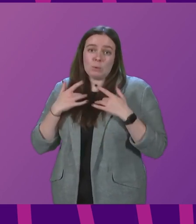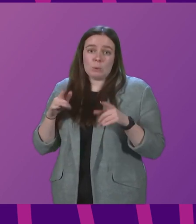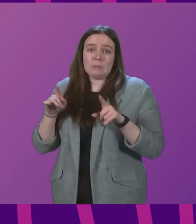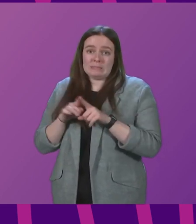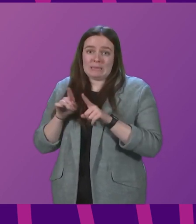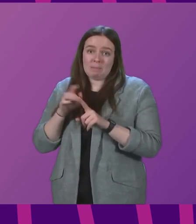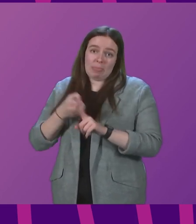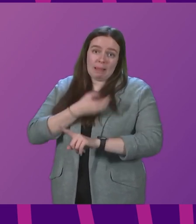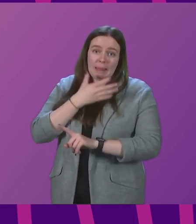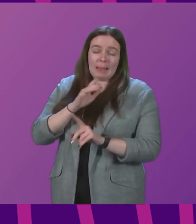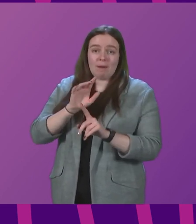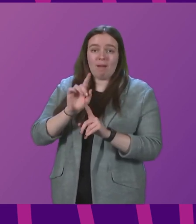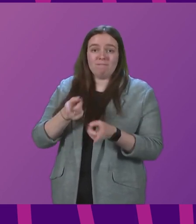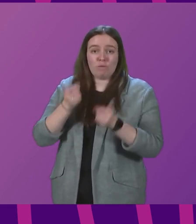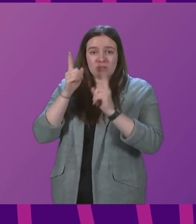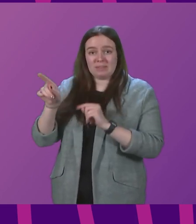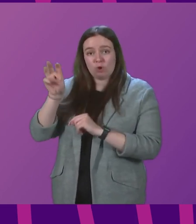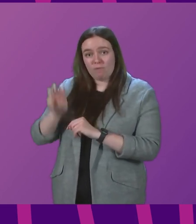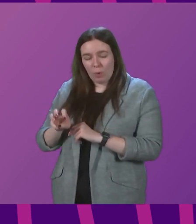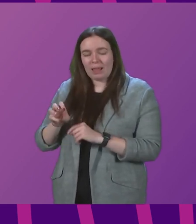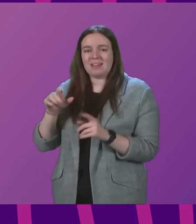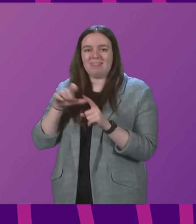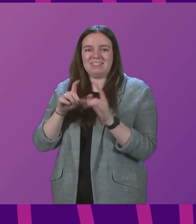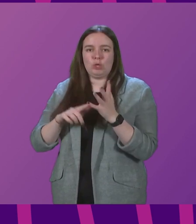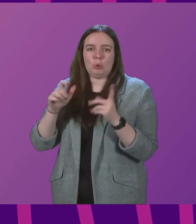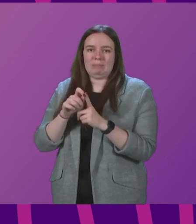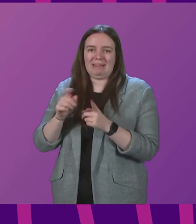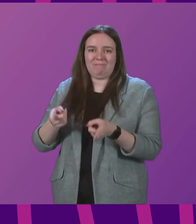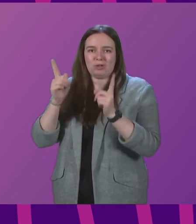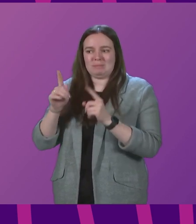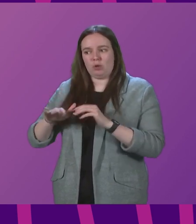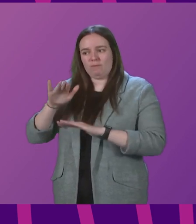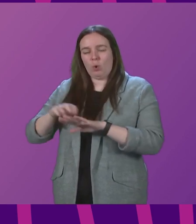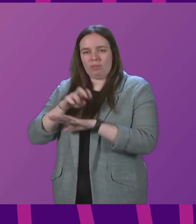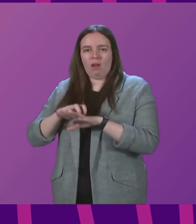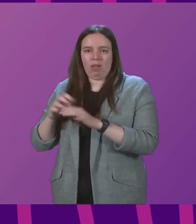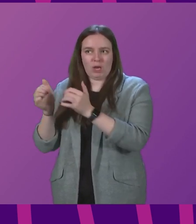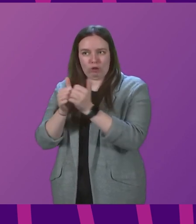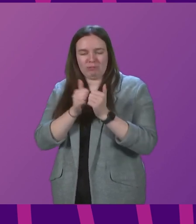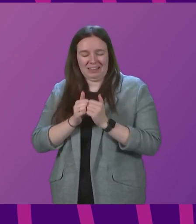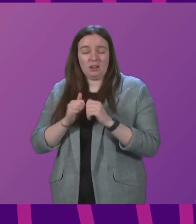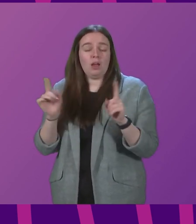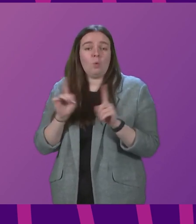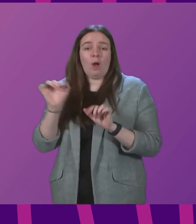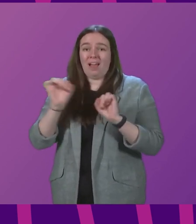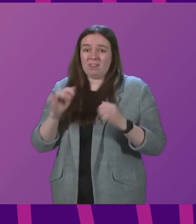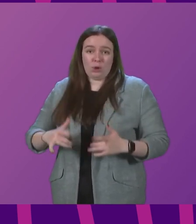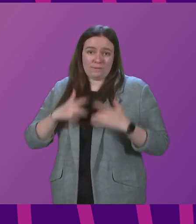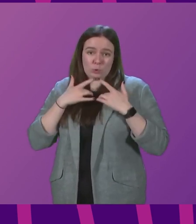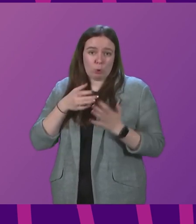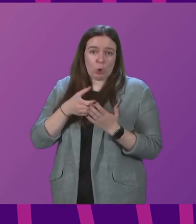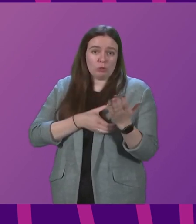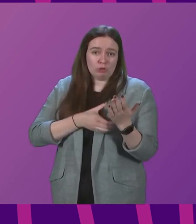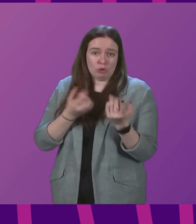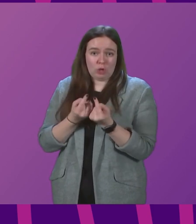Labour First Minister of Wales and indeed the DUP First Minister of Northern Ireland. Whatever your views on constitutional matters,